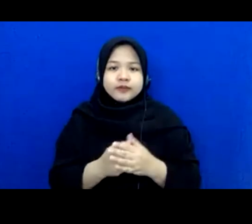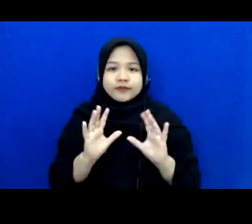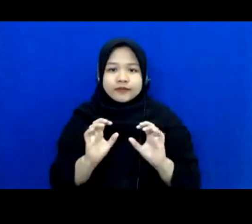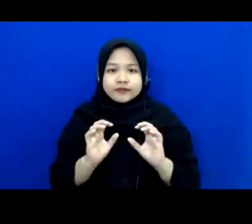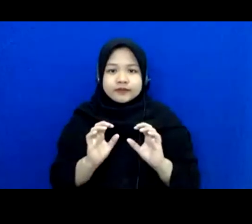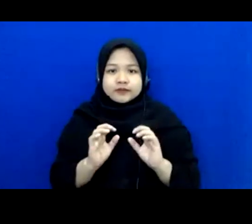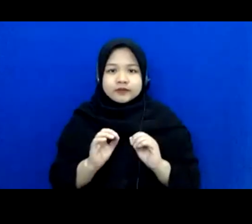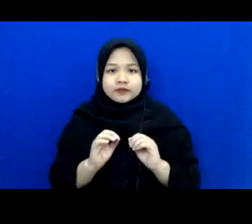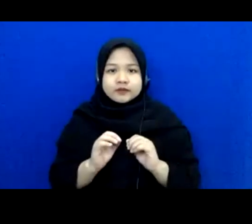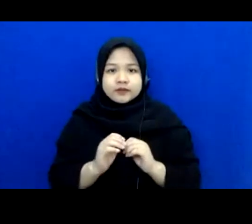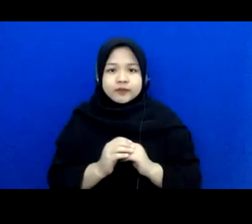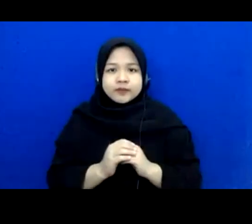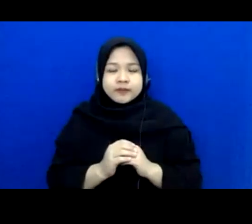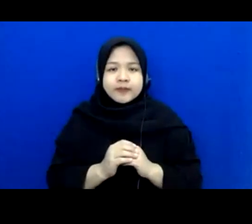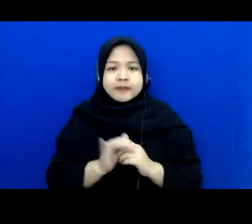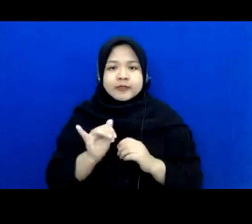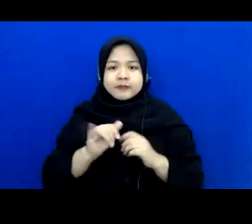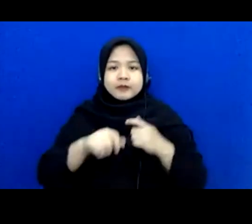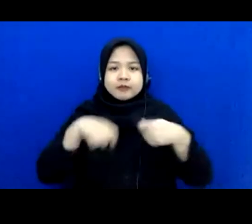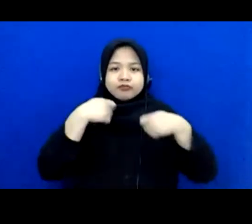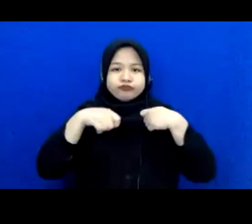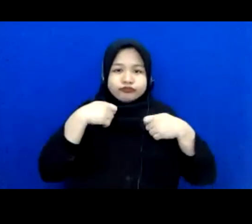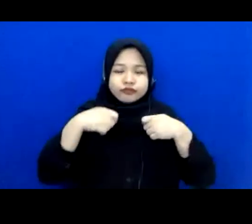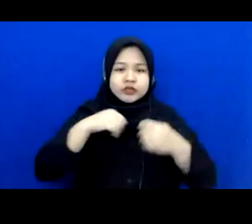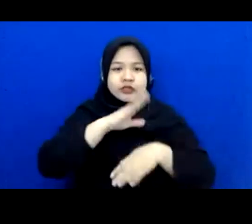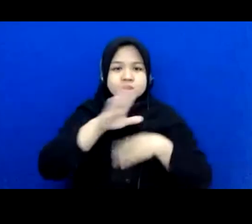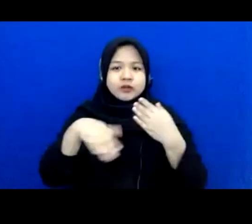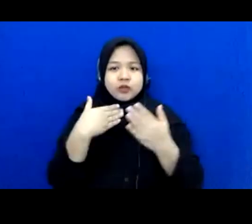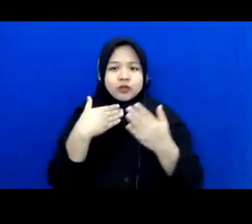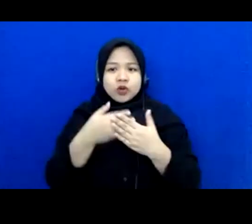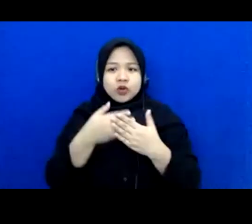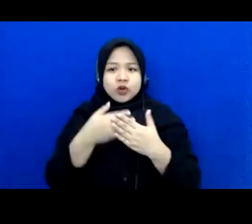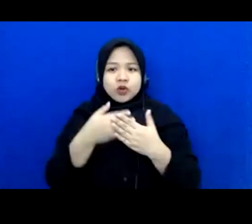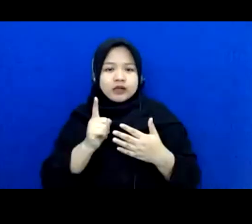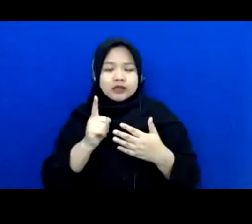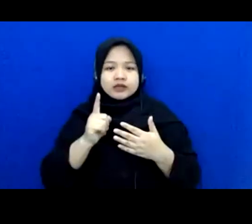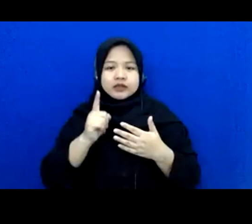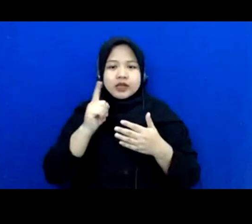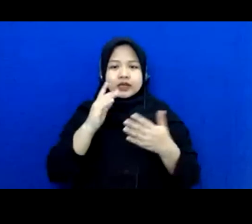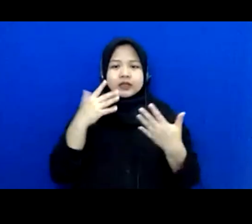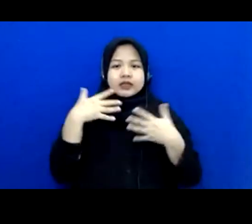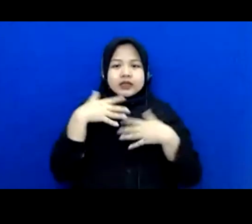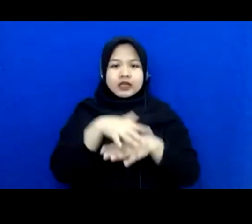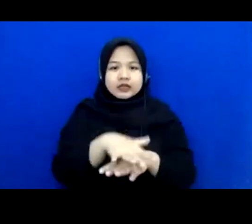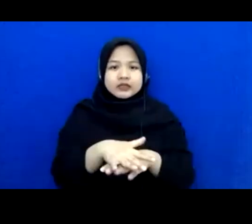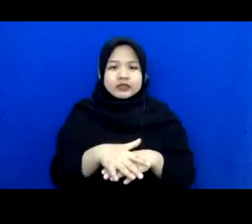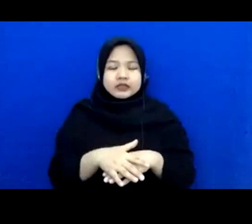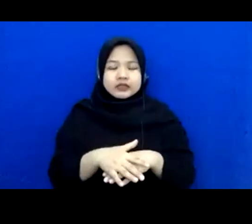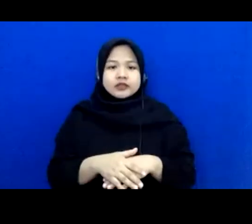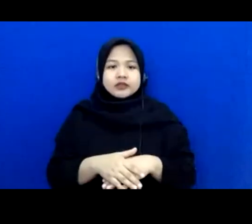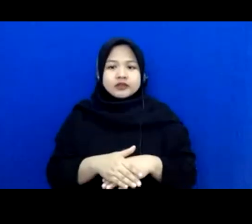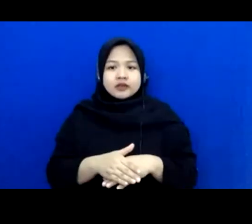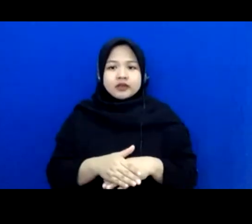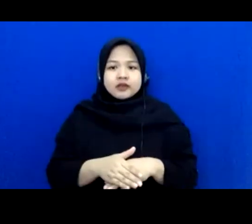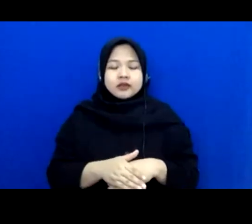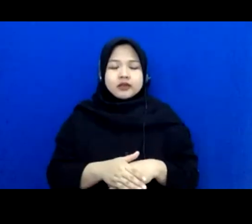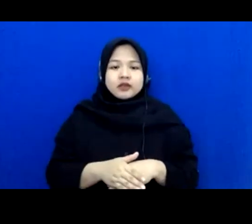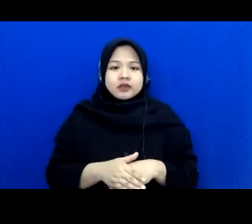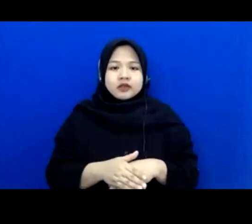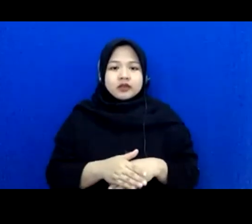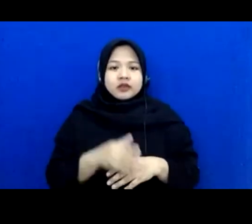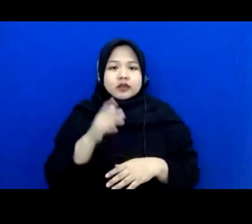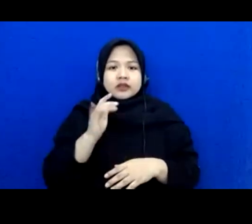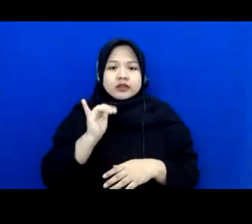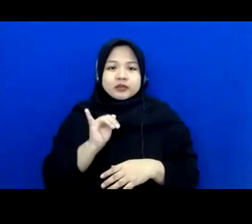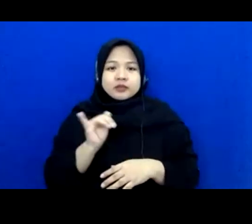hawker center food court everything is an integration center everybody needs to eat that's all right and by the way food court and hawker